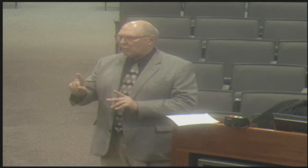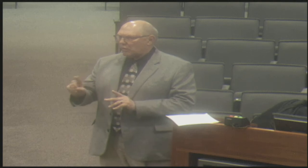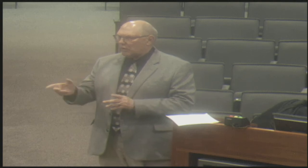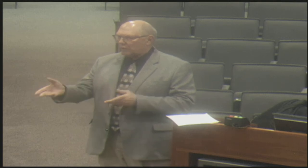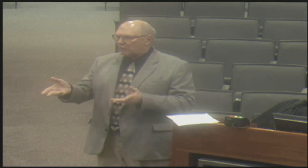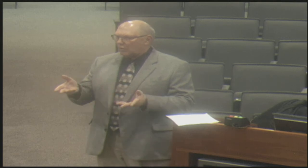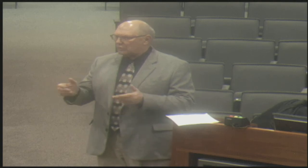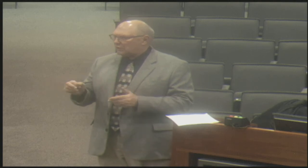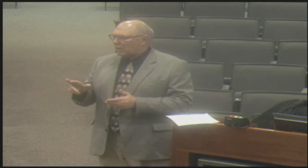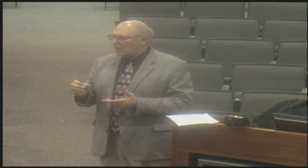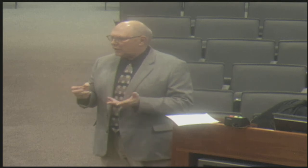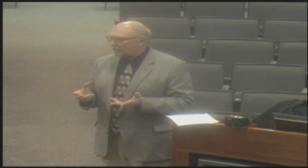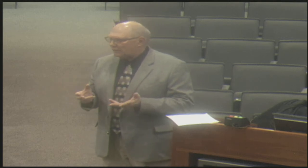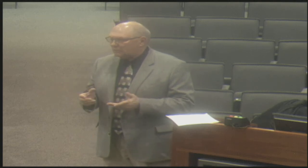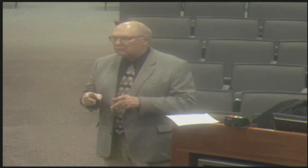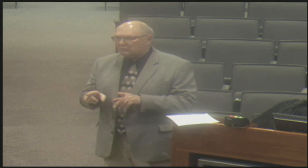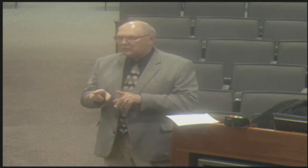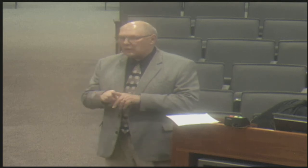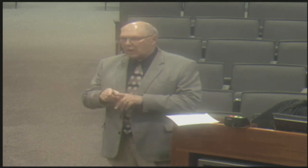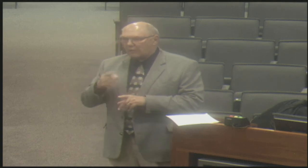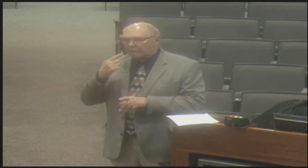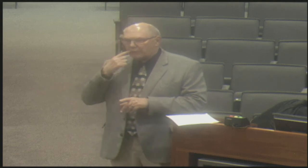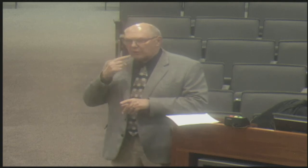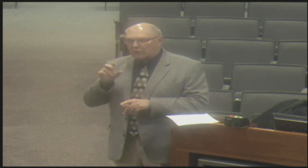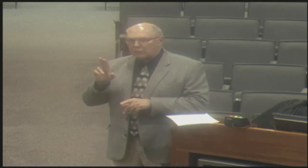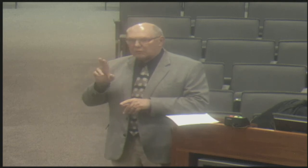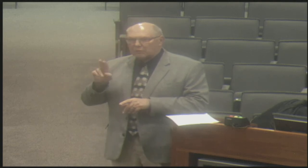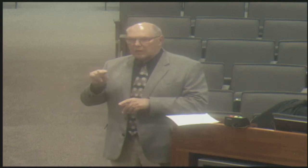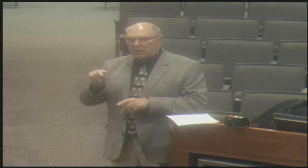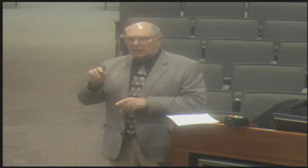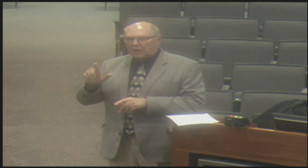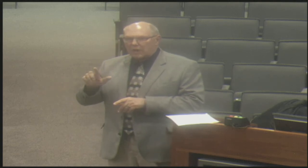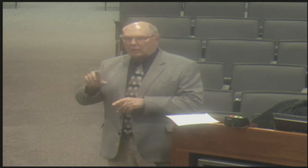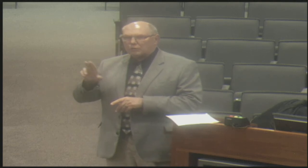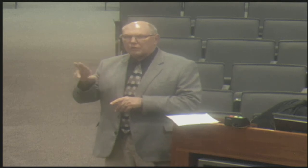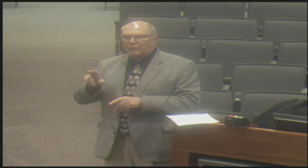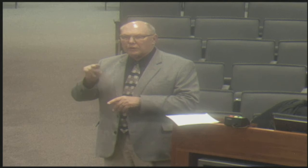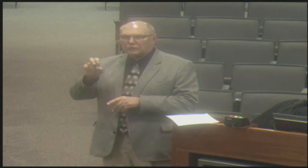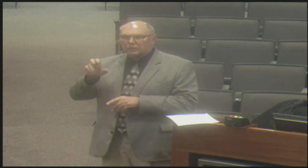put people into a small section within the stadium